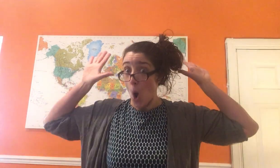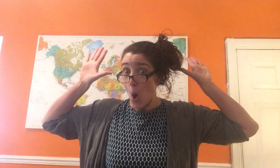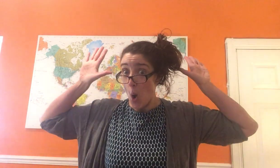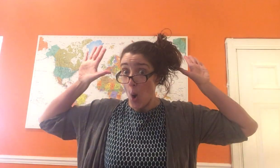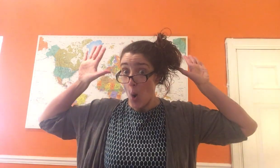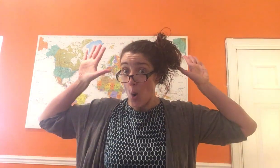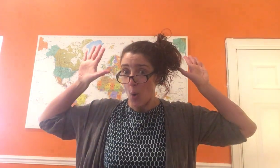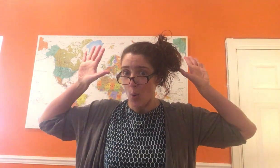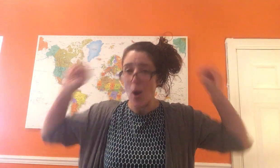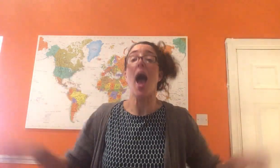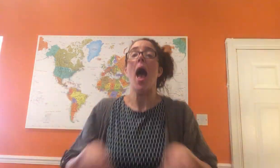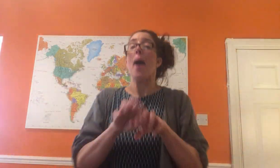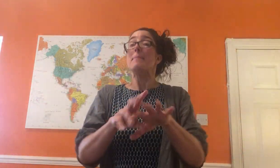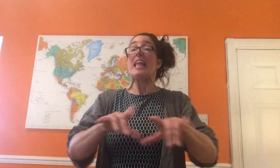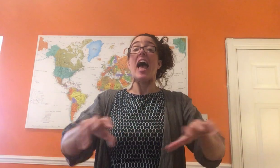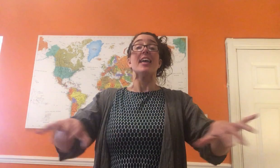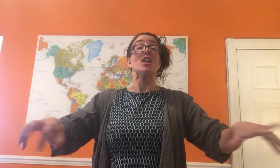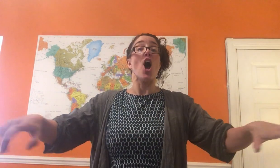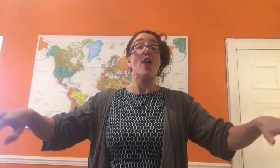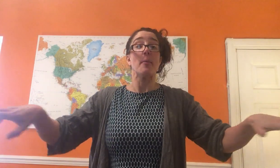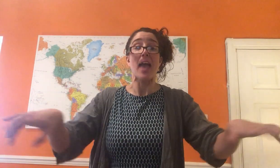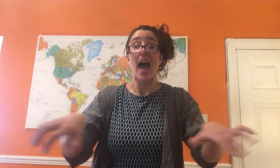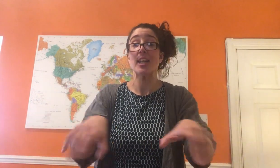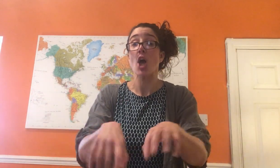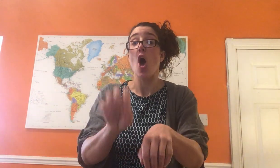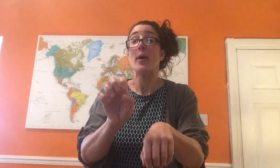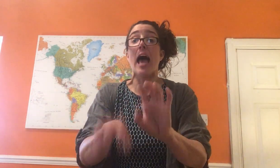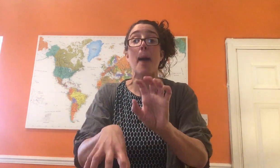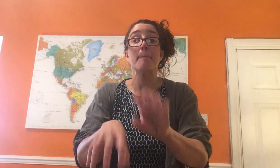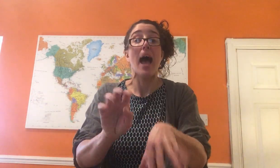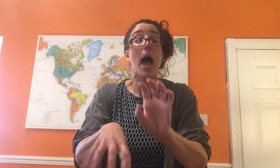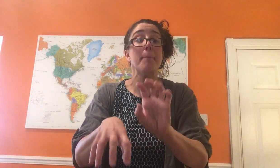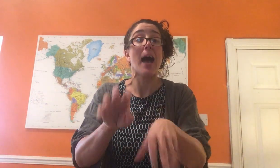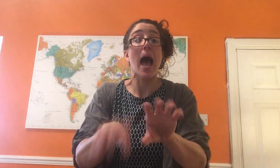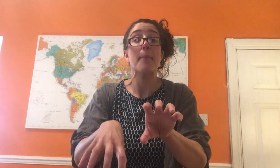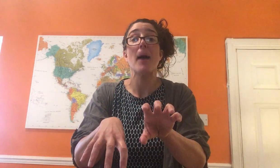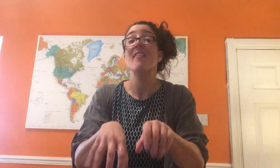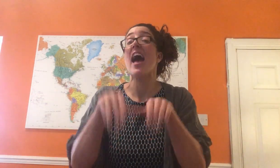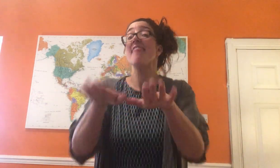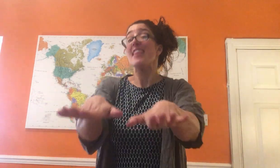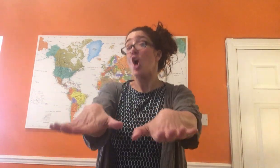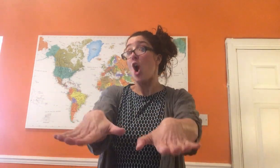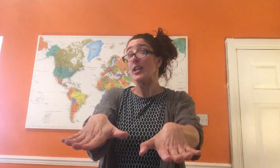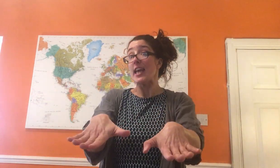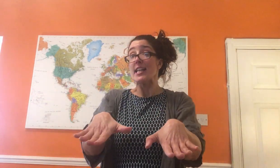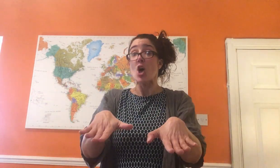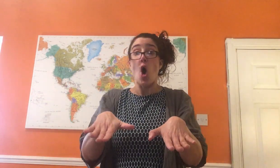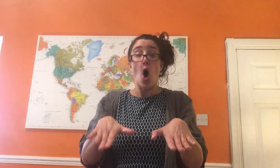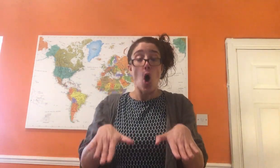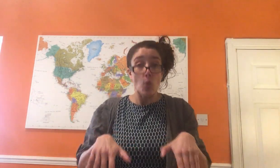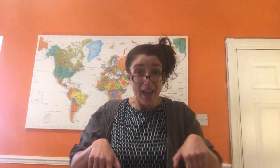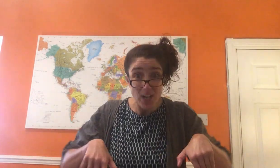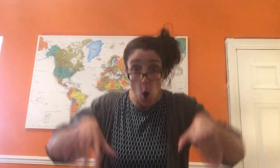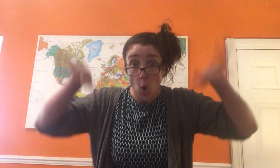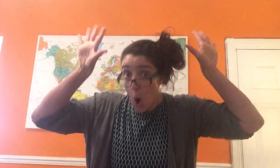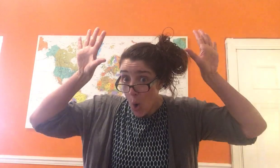woo! They got a piano going hum-ma-hum-ma-hum-ma around the audience. All went, woo!